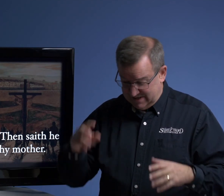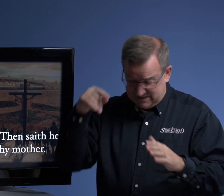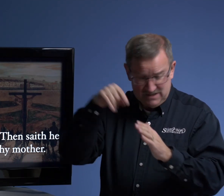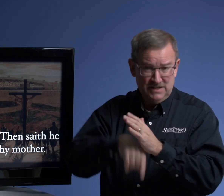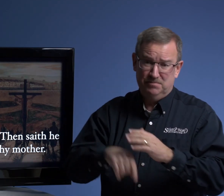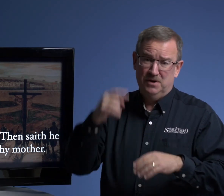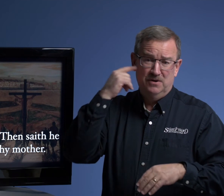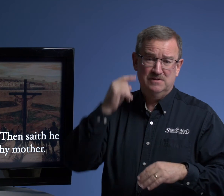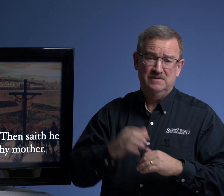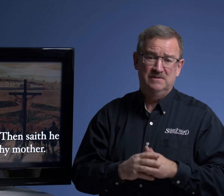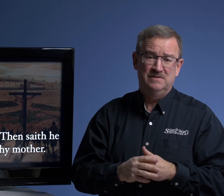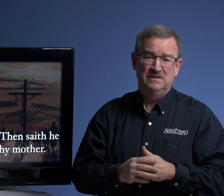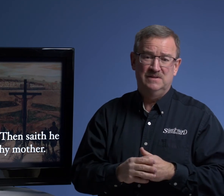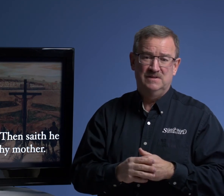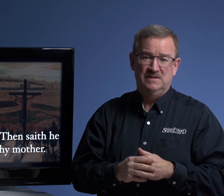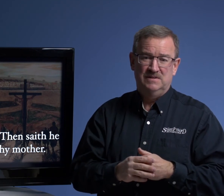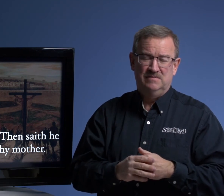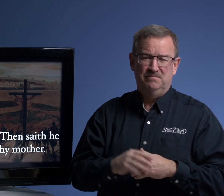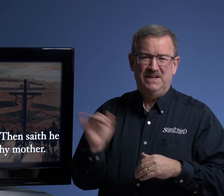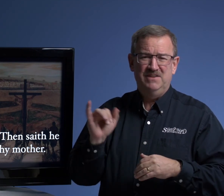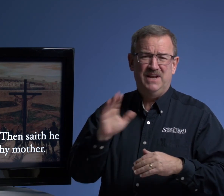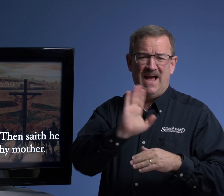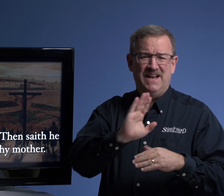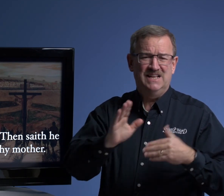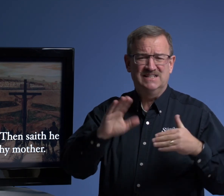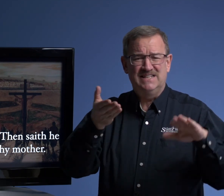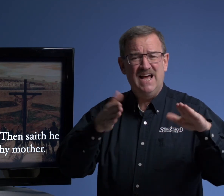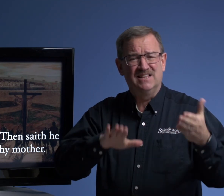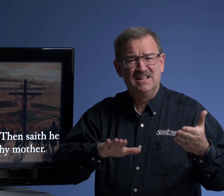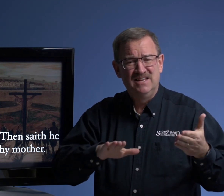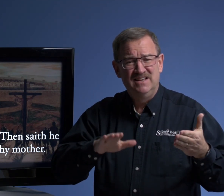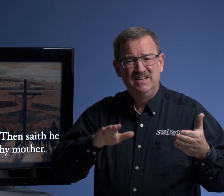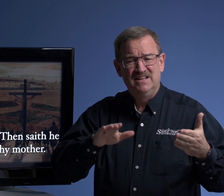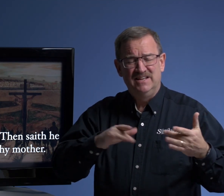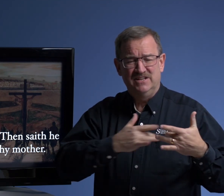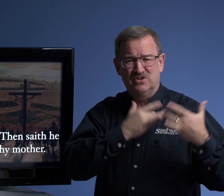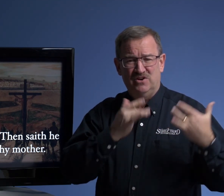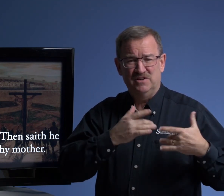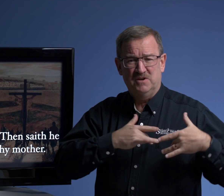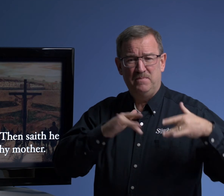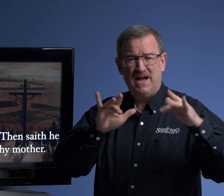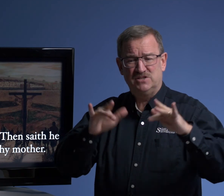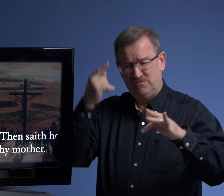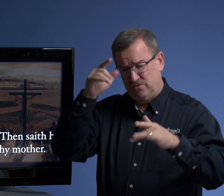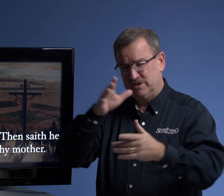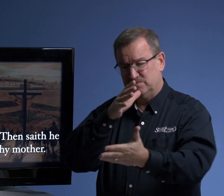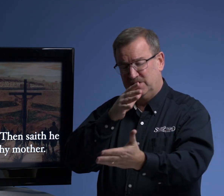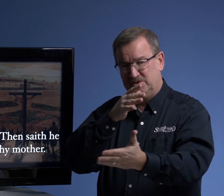that's a deep thought. But even at his death, his heart of compassion for his mother